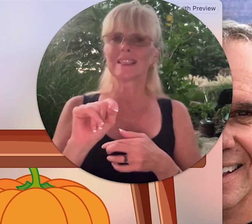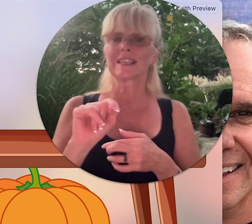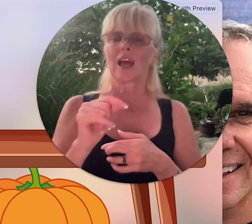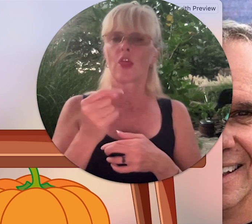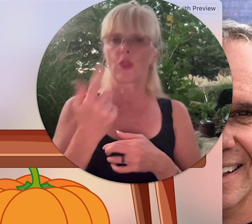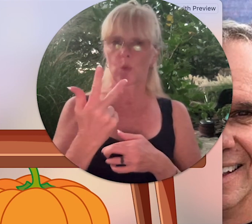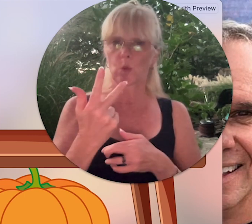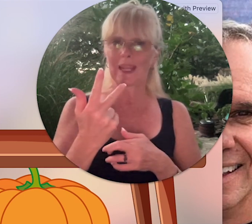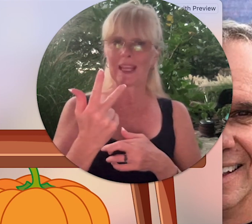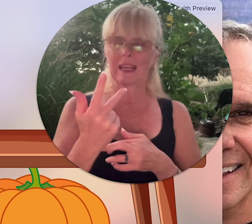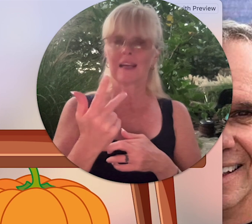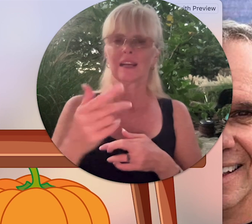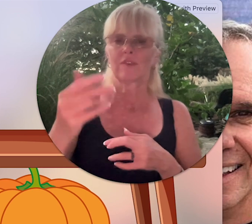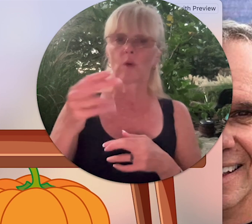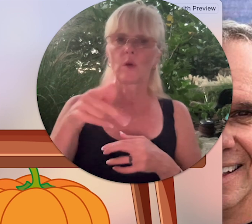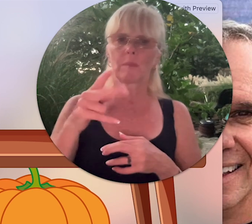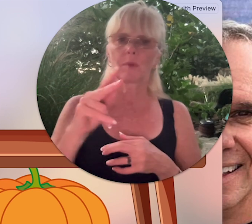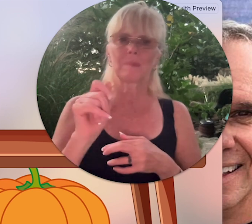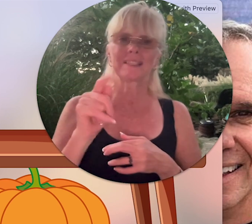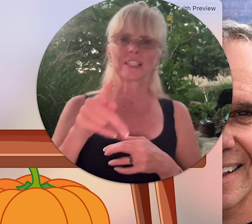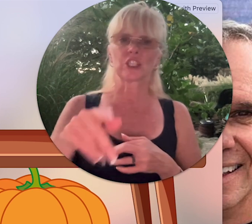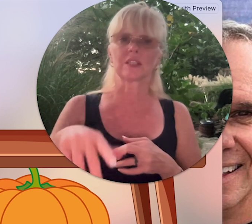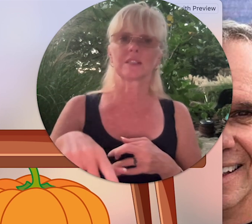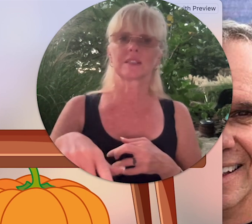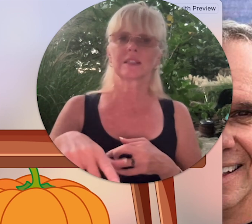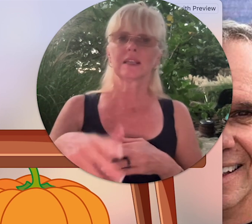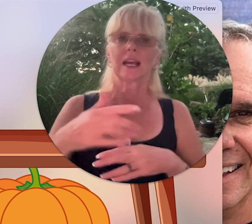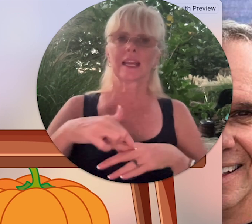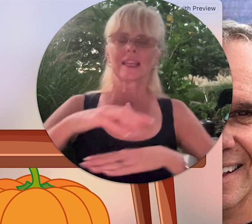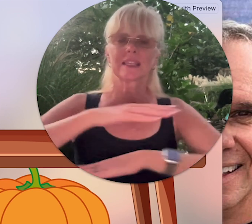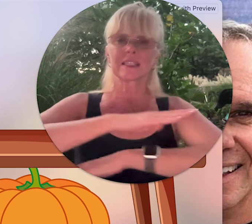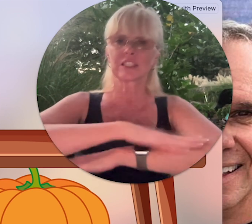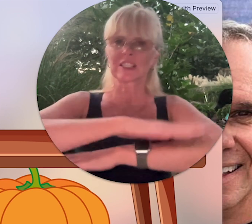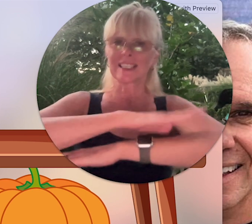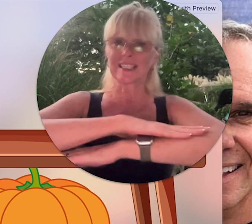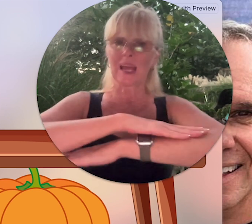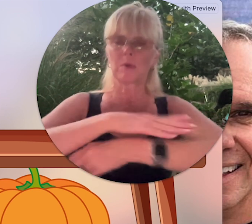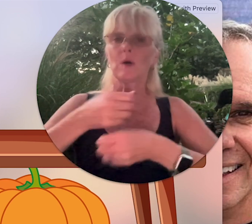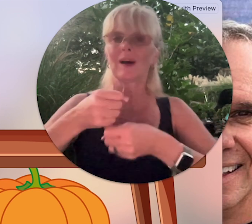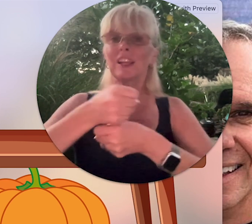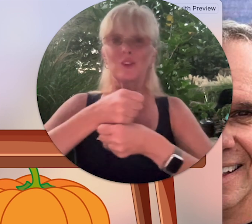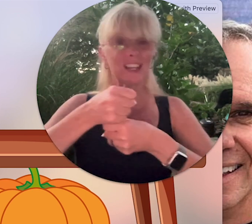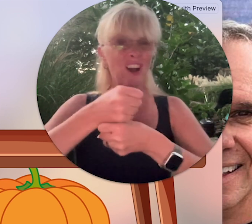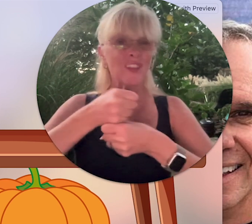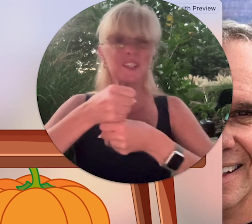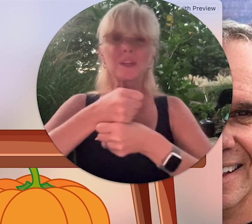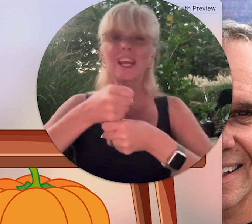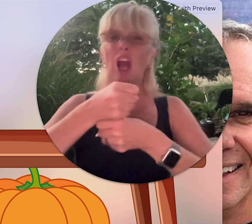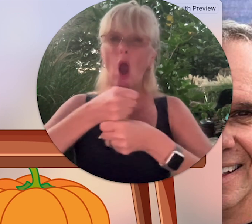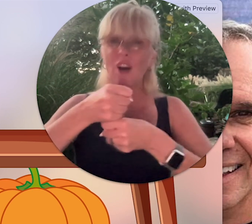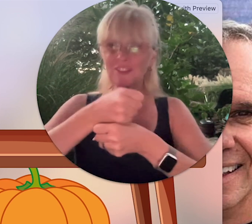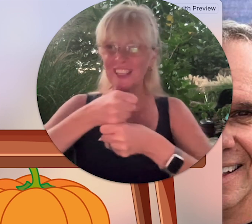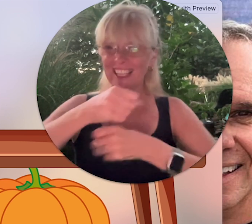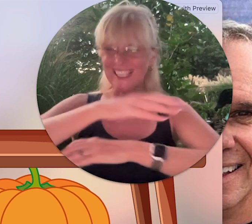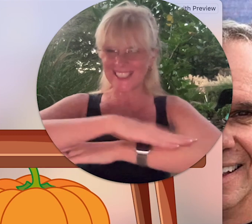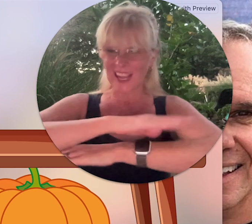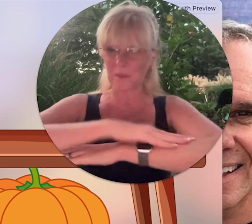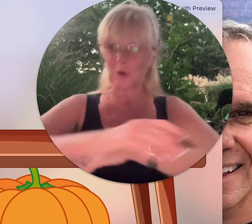three for the prepositions again this is just a table you we call this one a coffee table